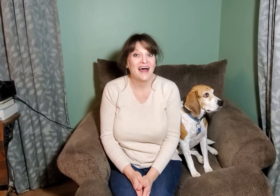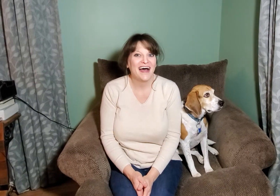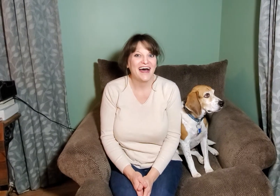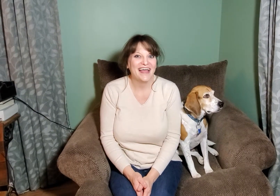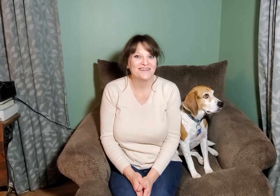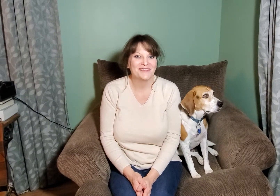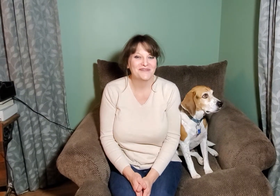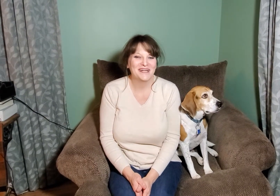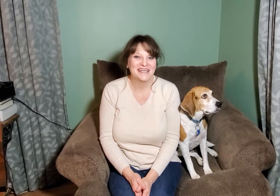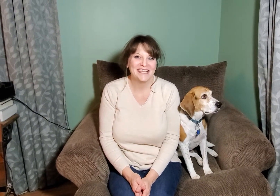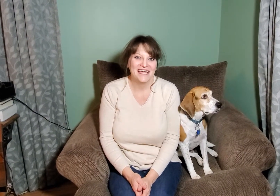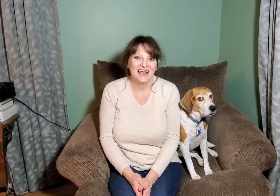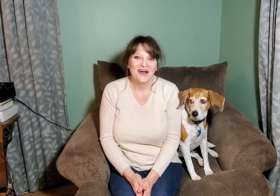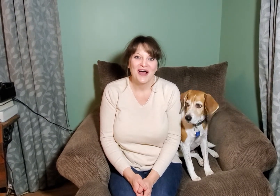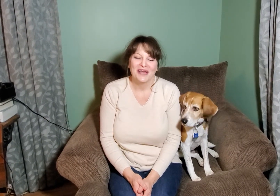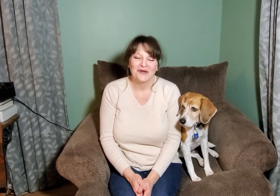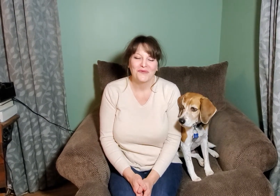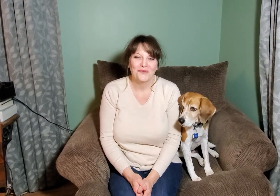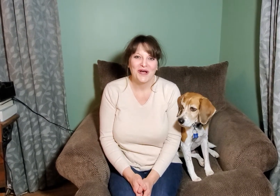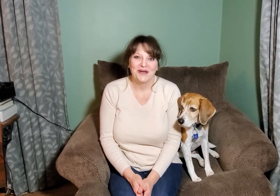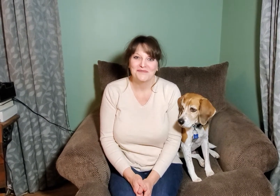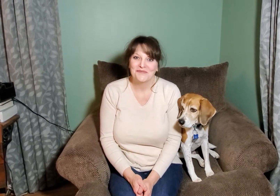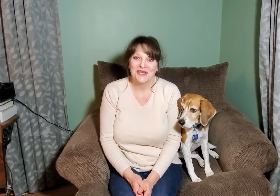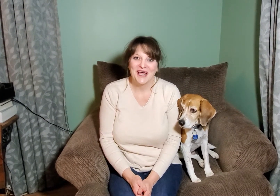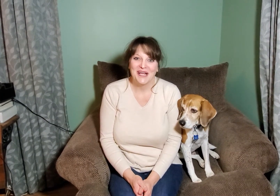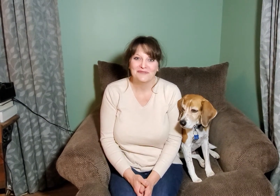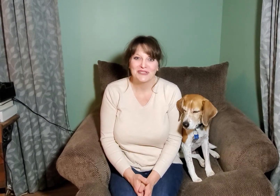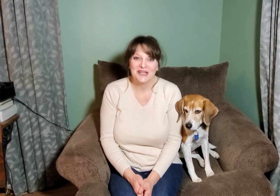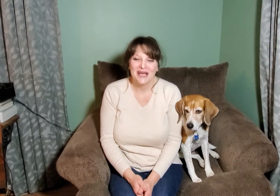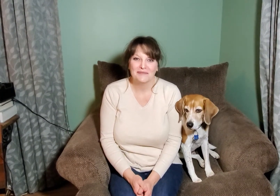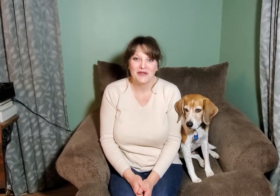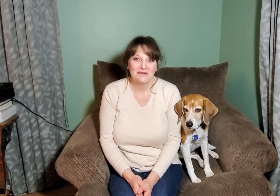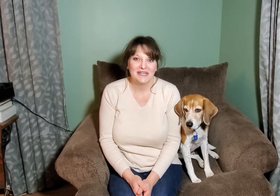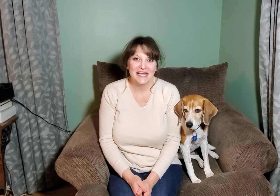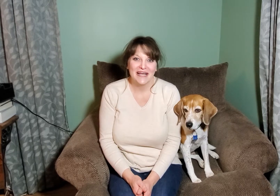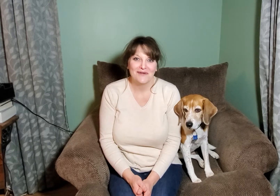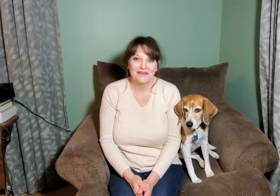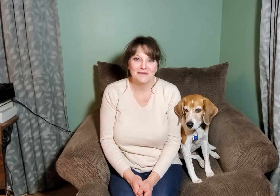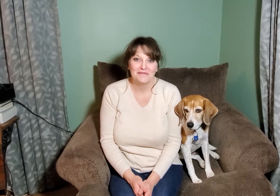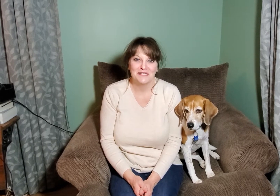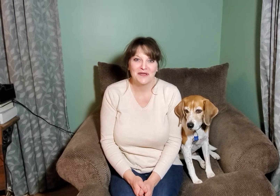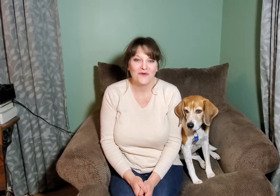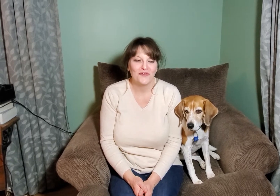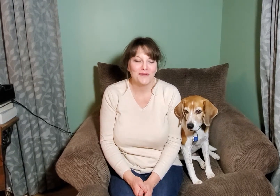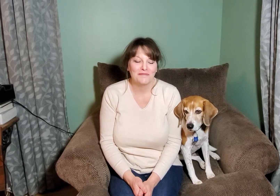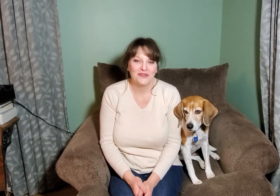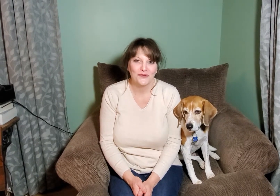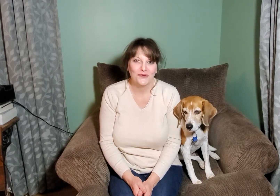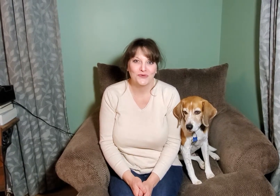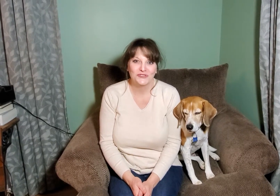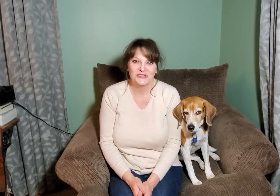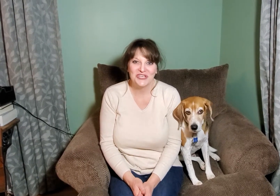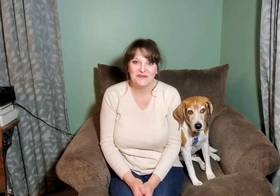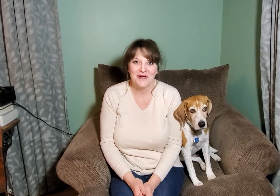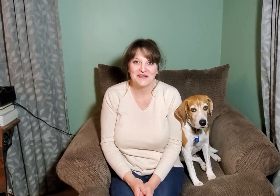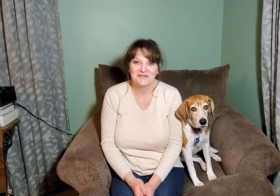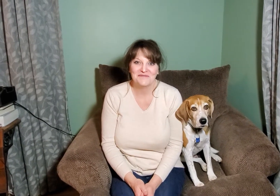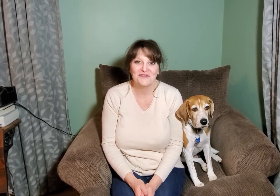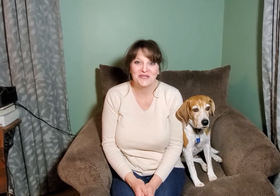Hi, everyone. I know we can't come to the library right now, and I've been missing all of my Mother Goose and Shake, Rattle, and Read